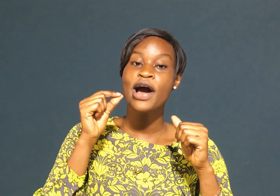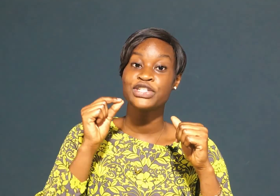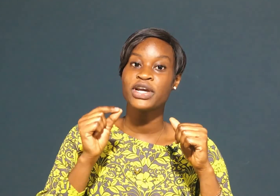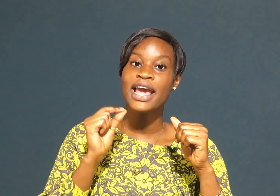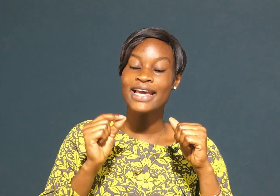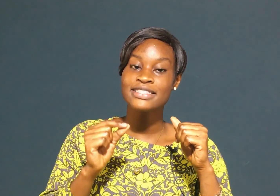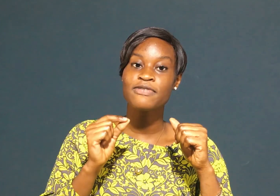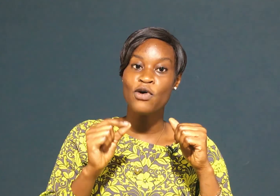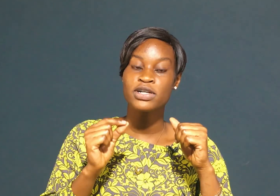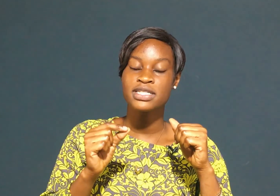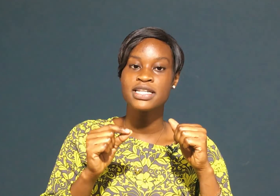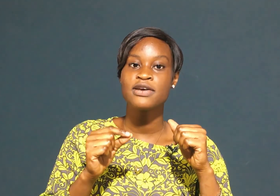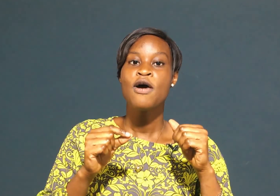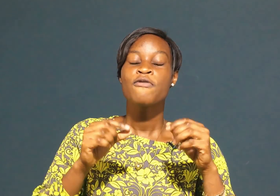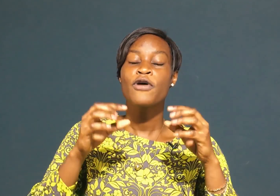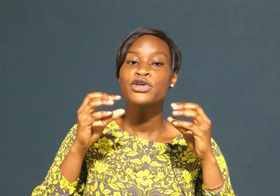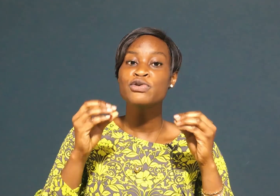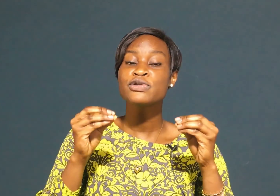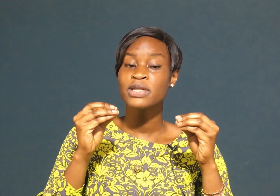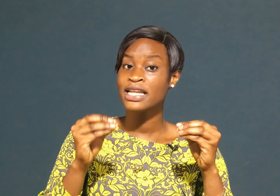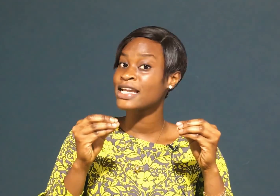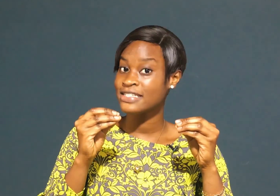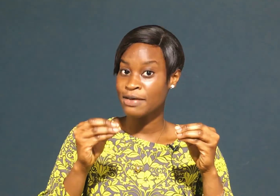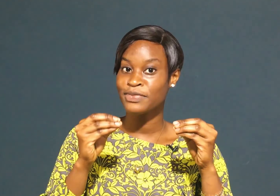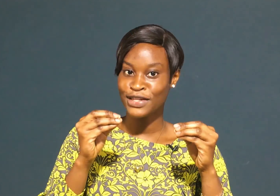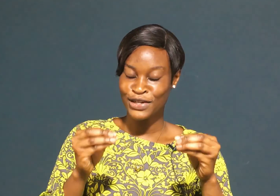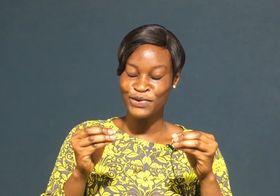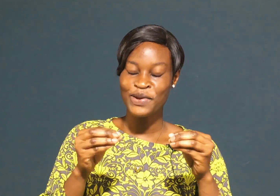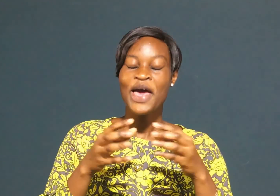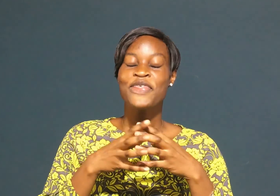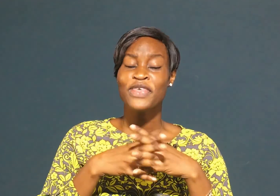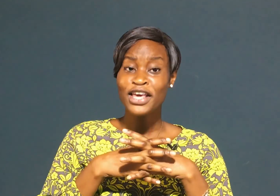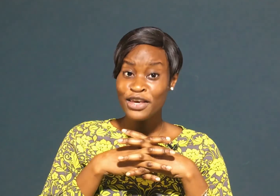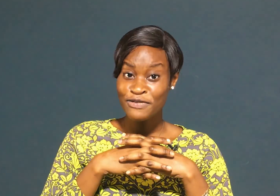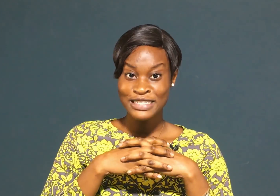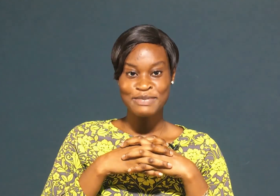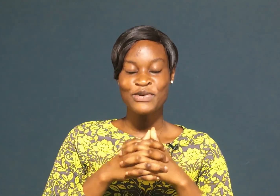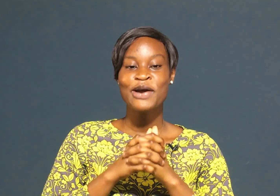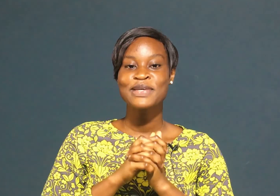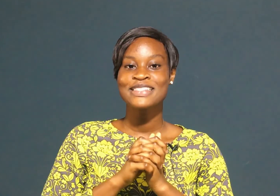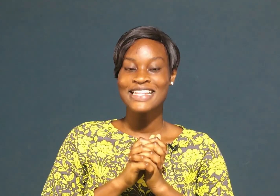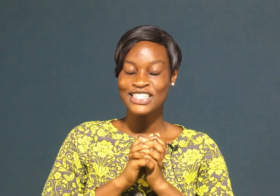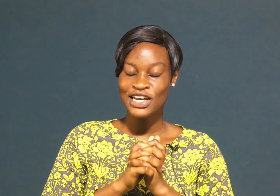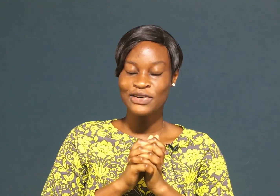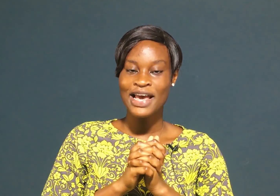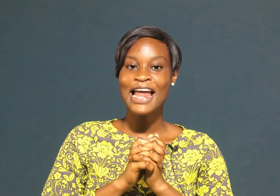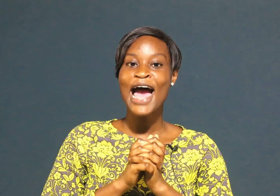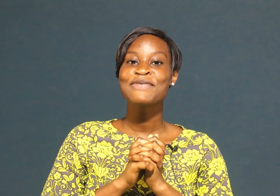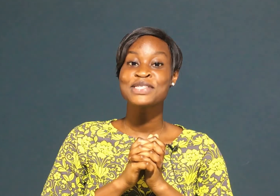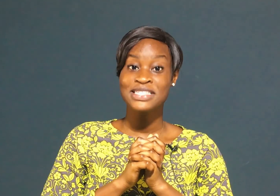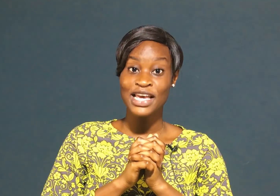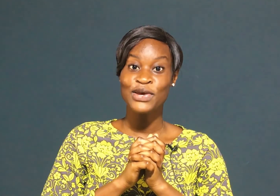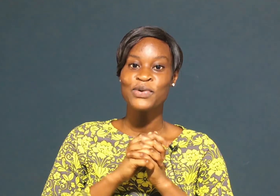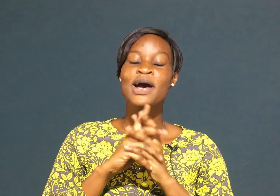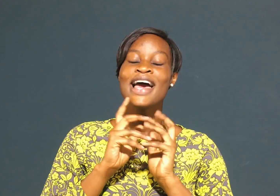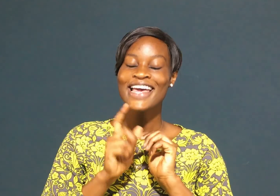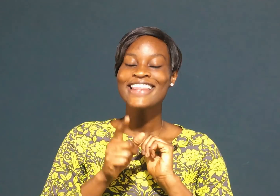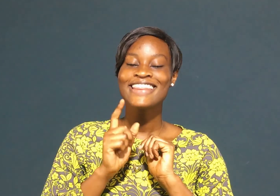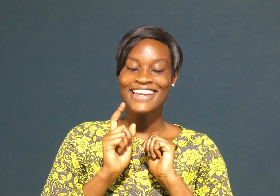educated content for you to learn something new thank you for subscribing to the channel and i will see you in the